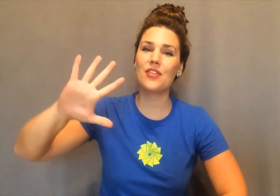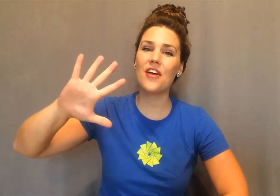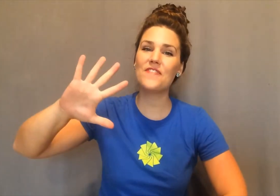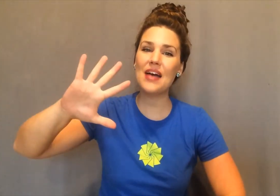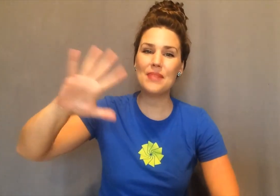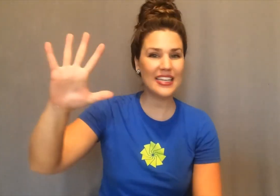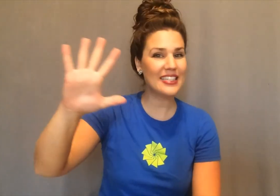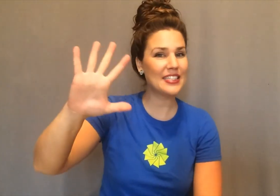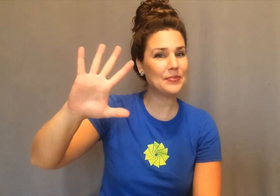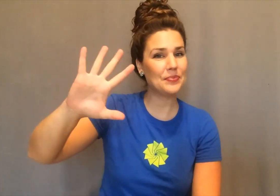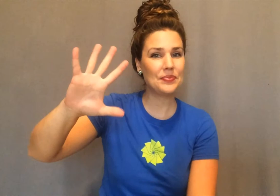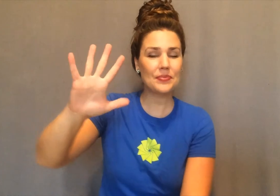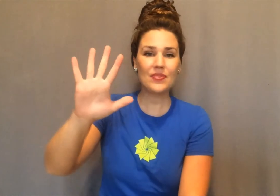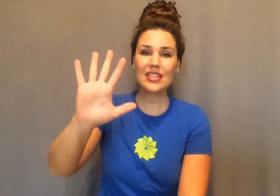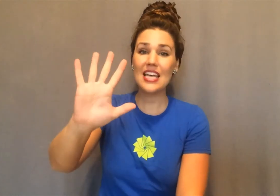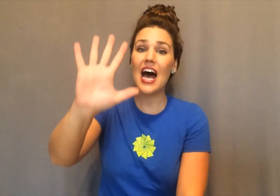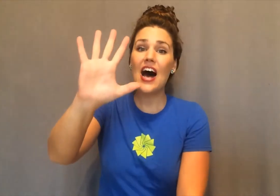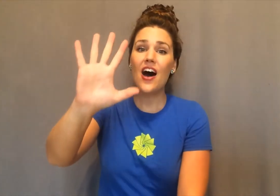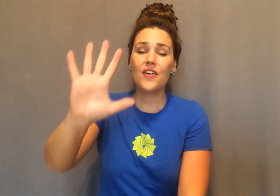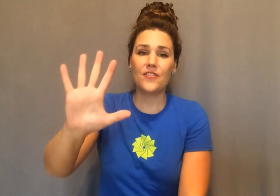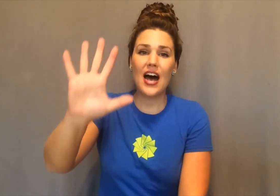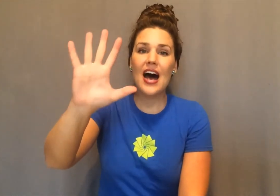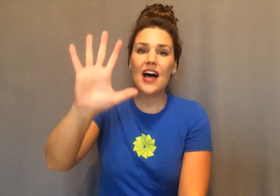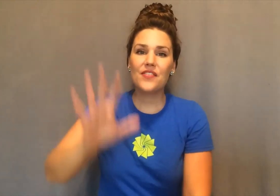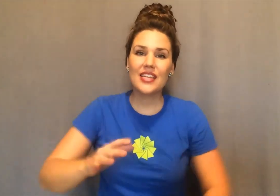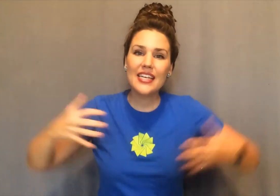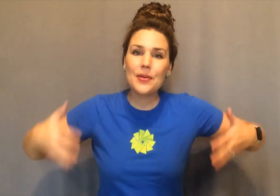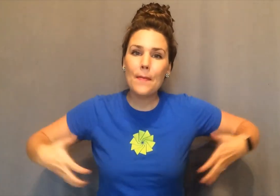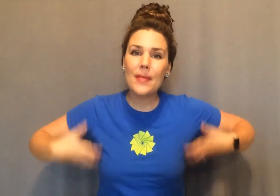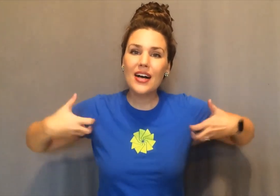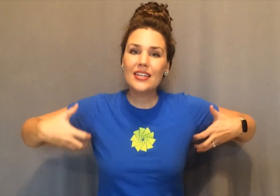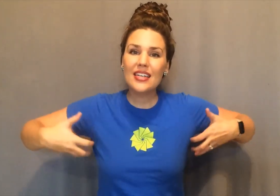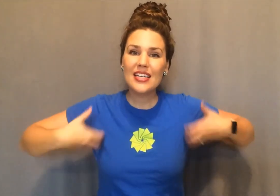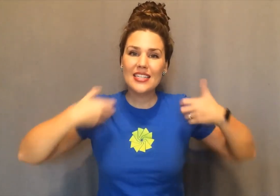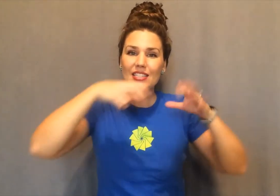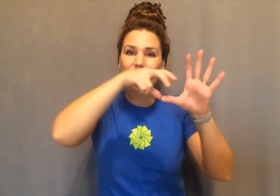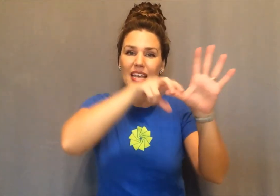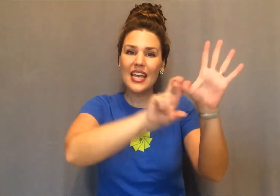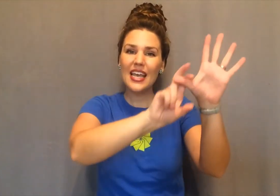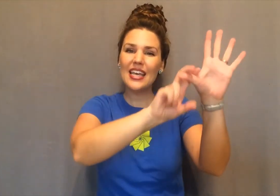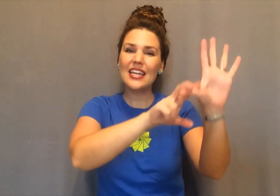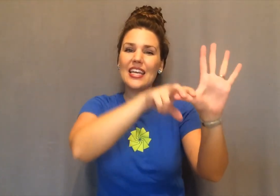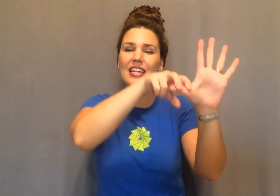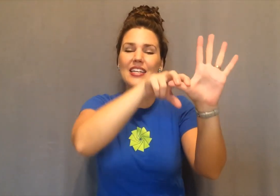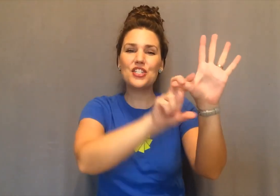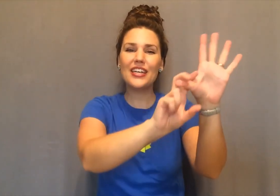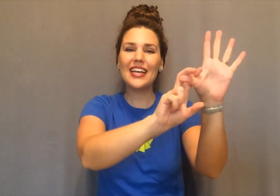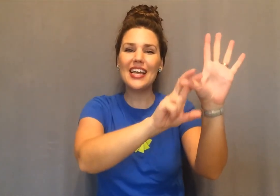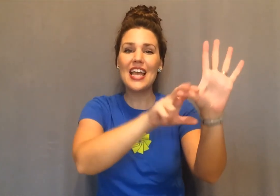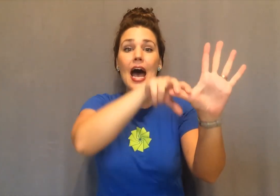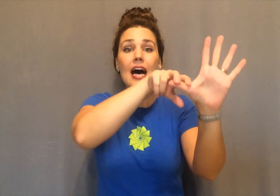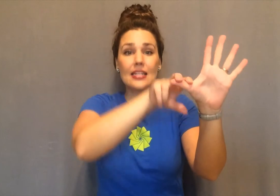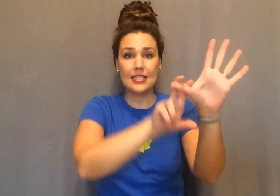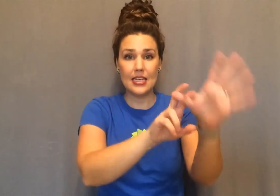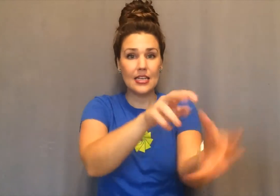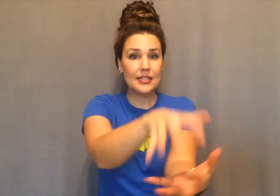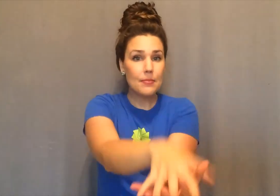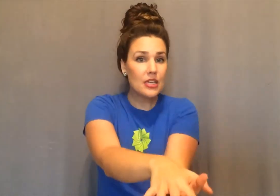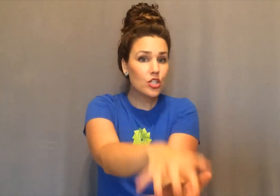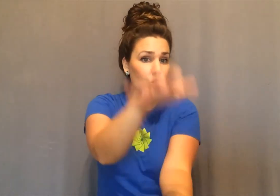with our five monkeys. Five little monkeys swinging in the tree. Teasing Mr.